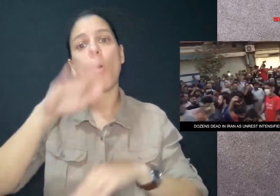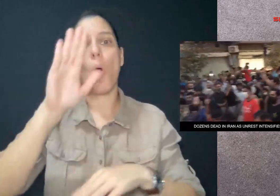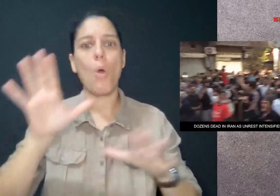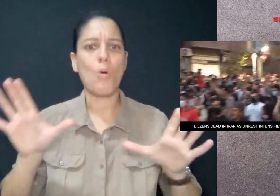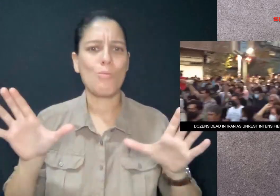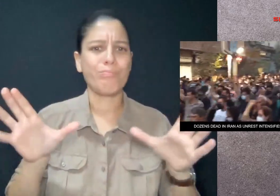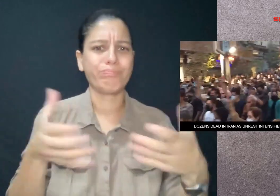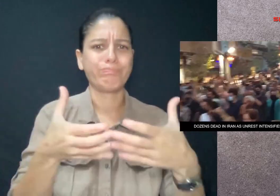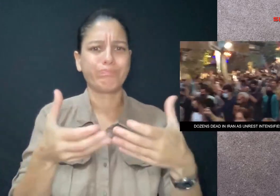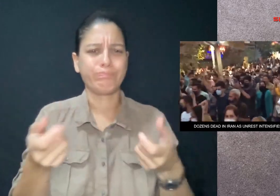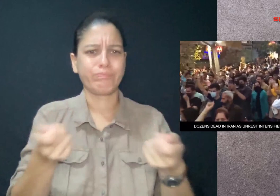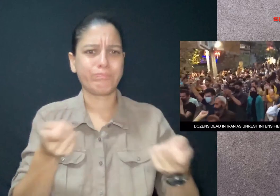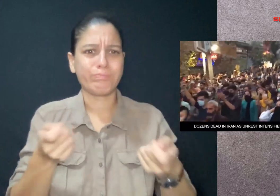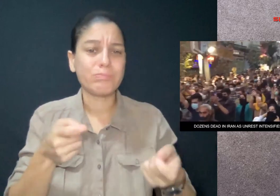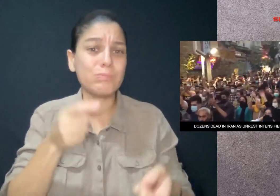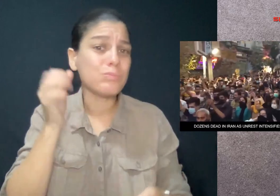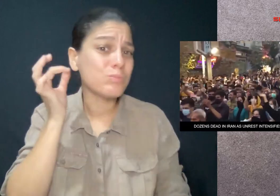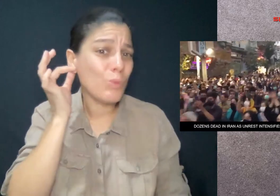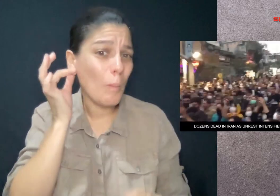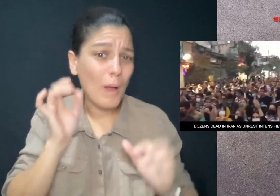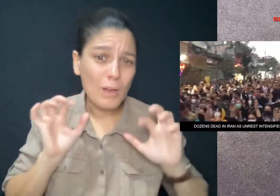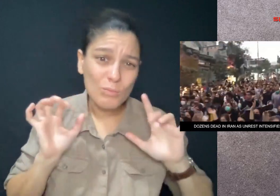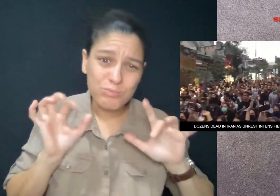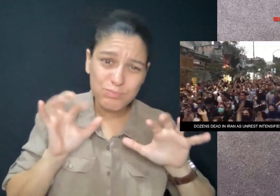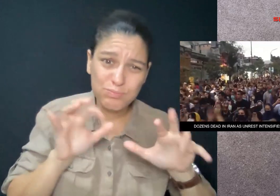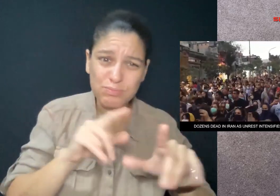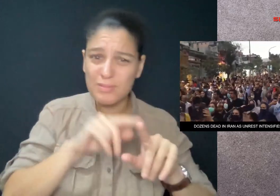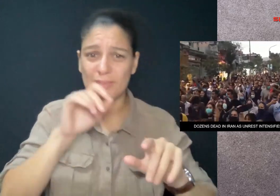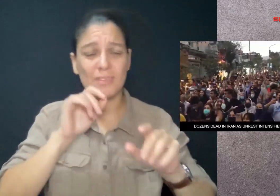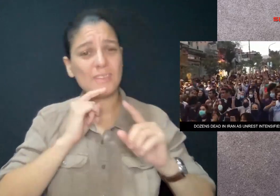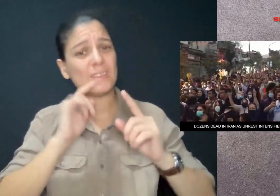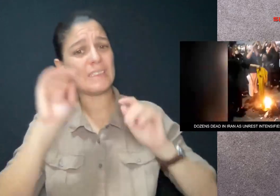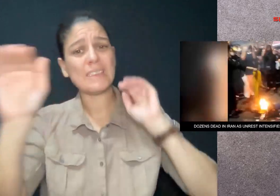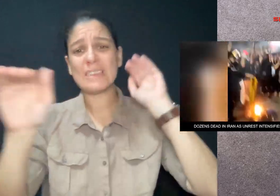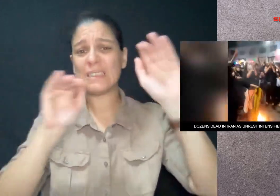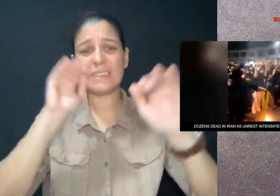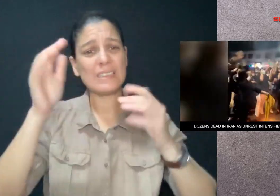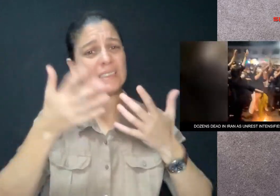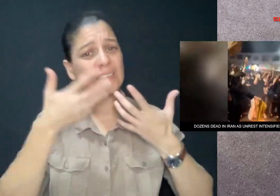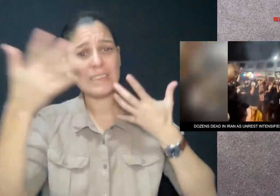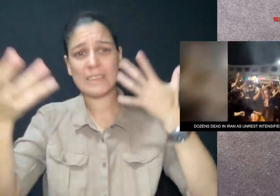led by women who were leading the call for change and freedom.